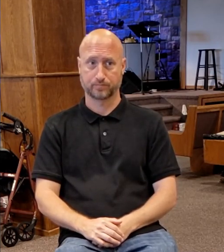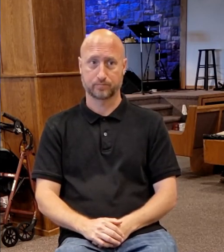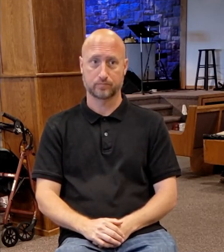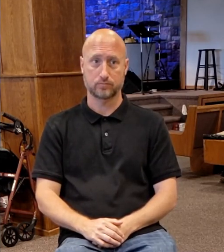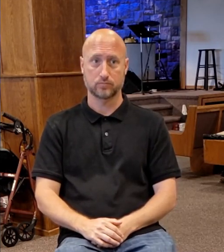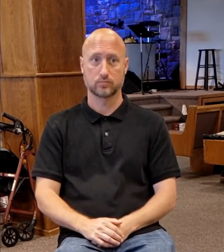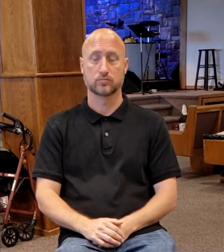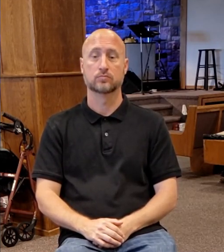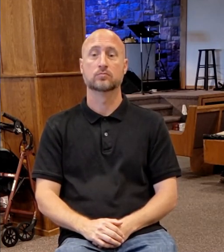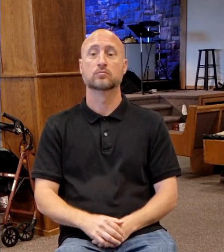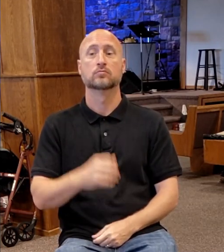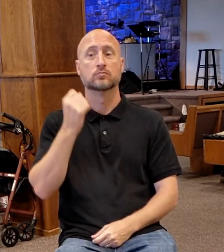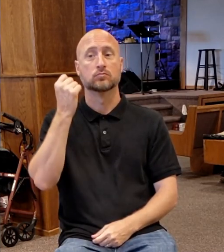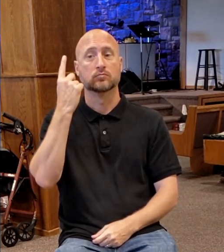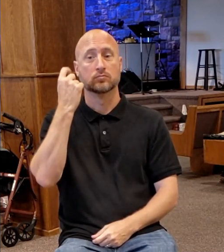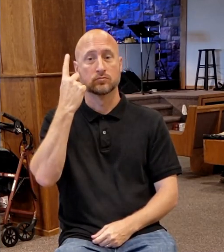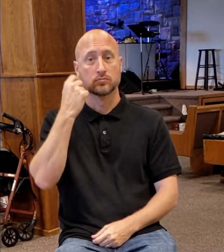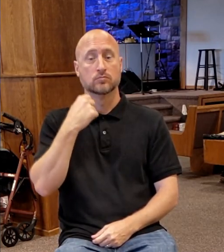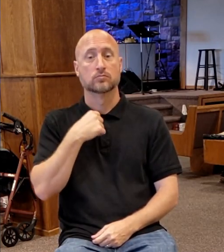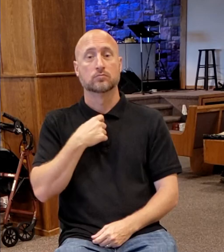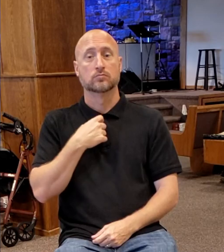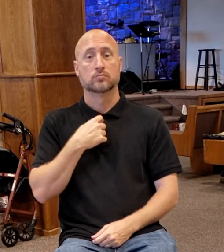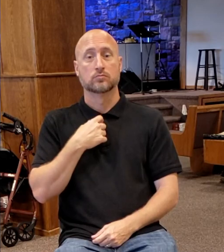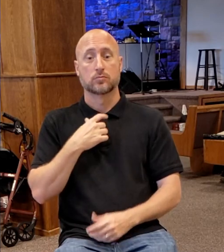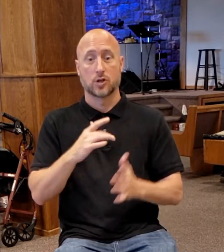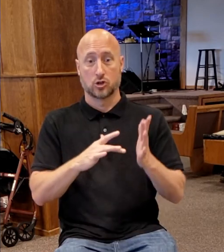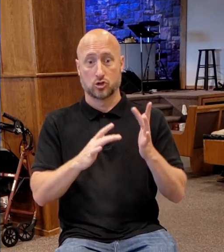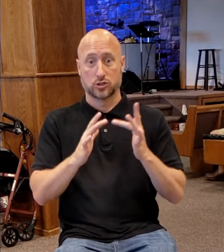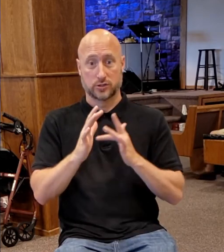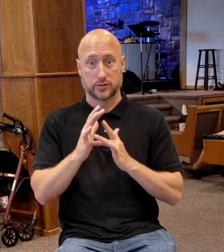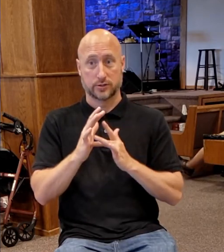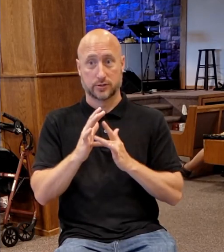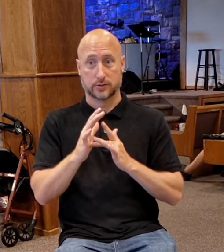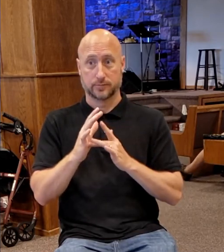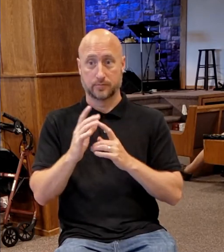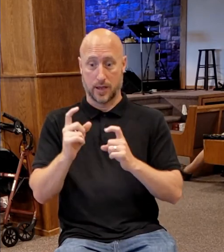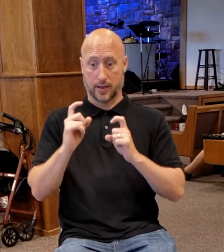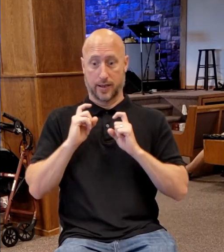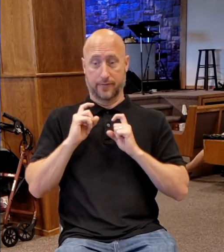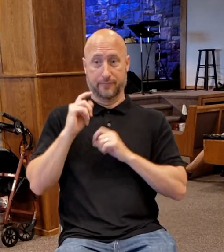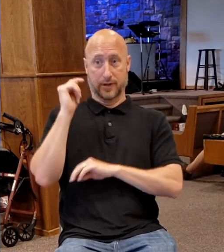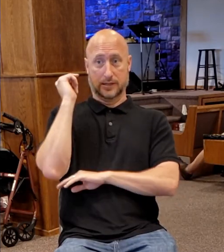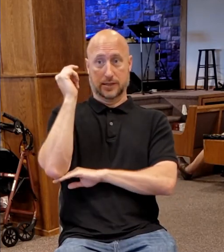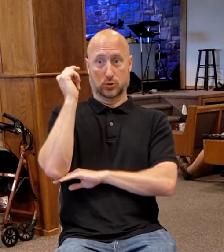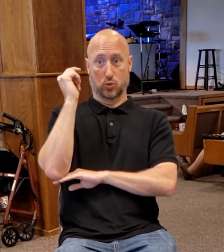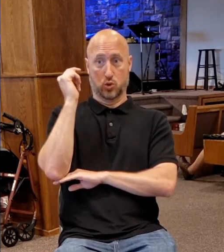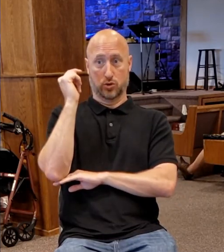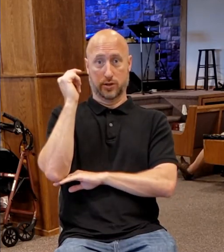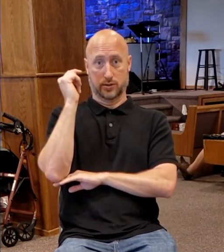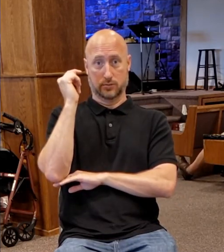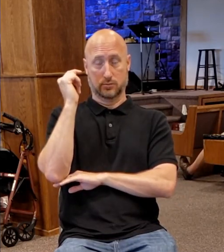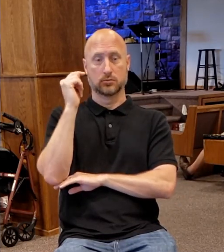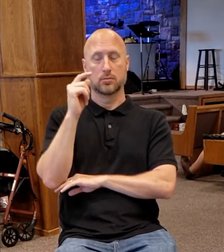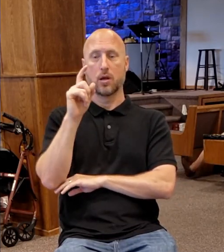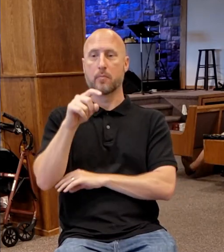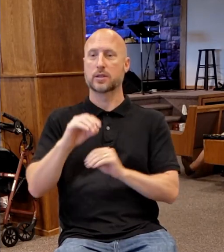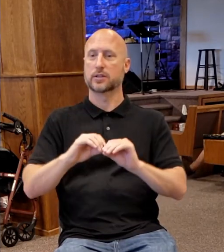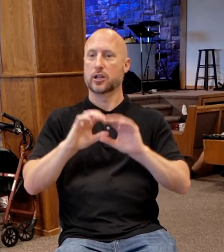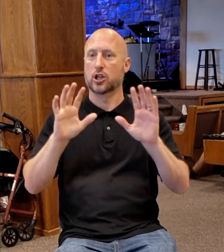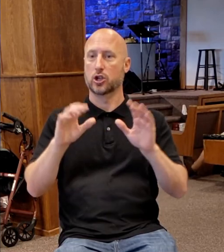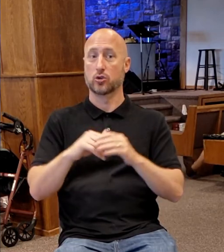And understand, in that testimony we have, there has to be the same clarity. The world is evil.